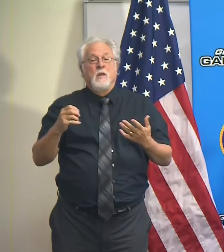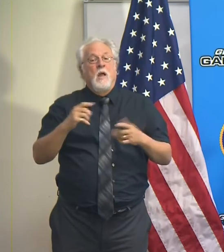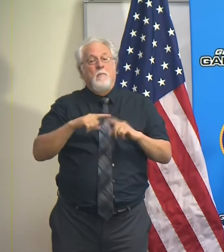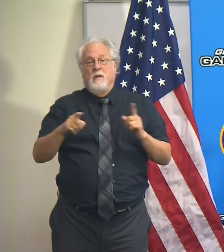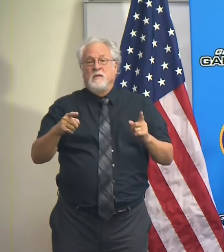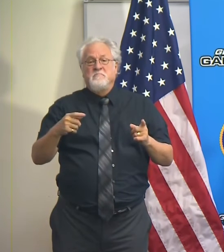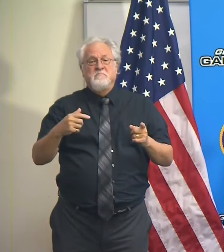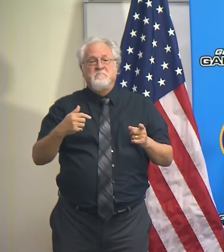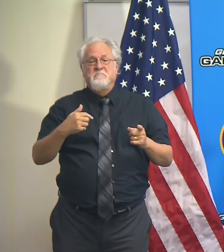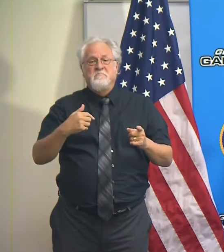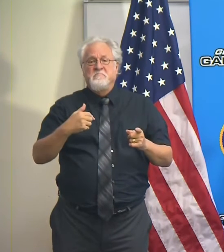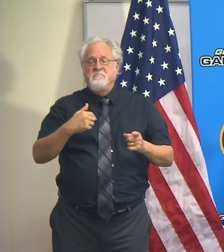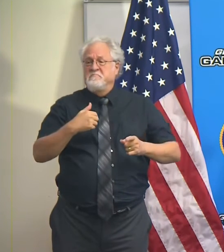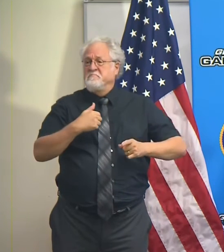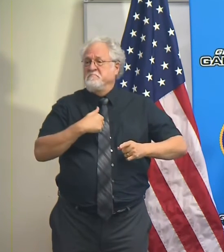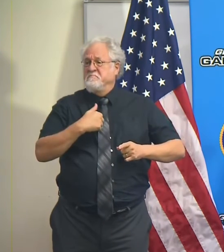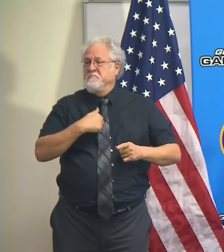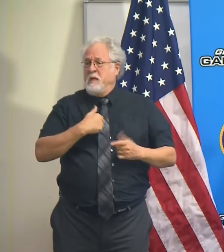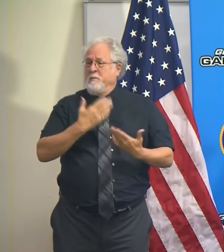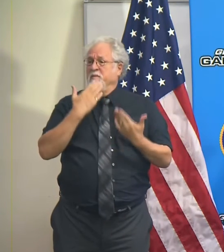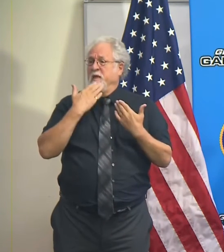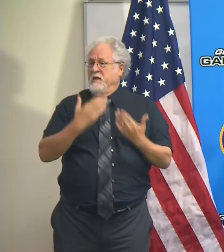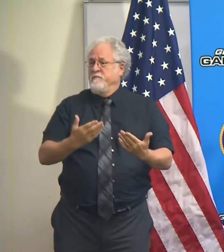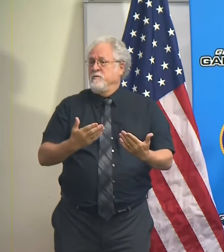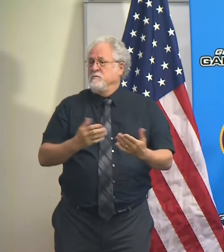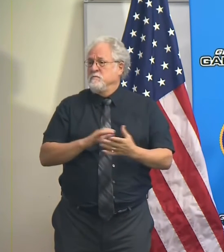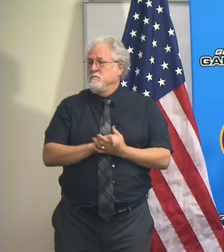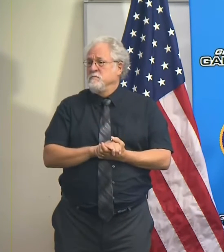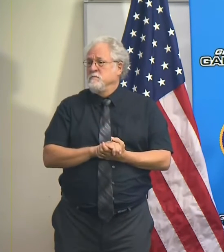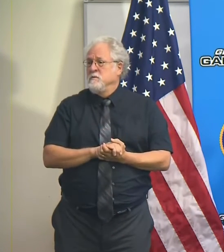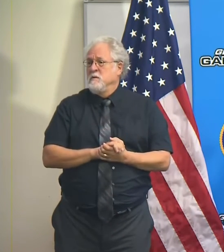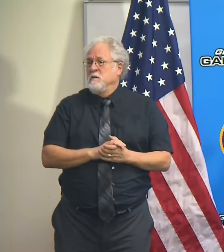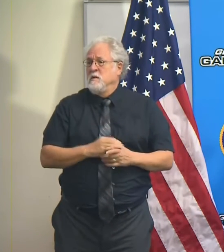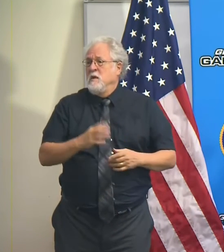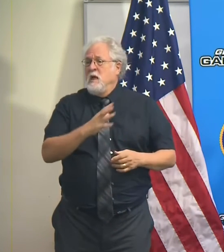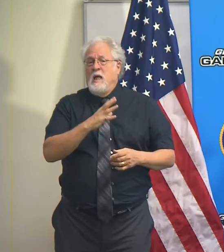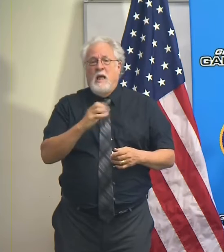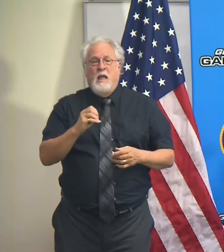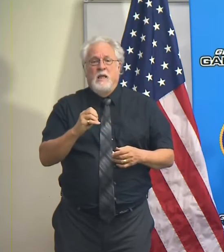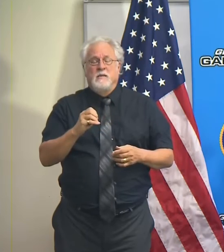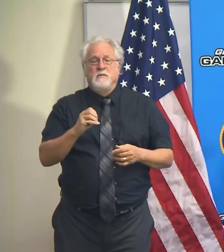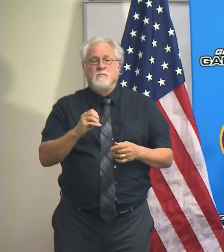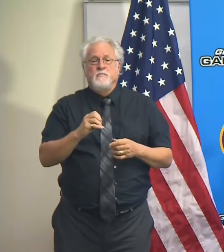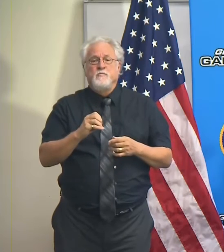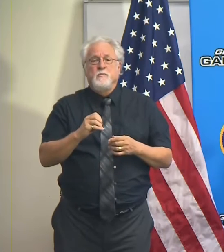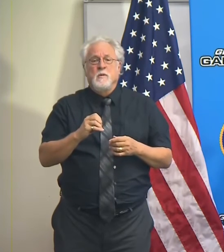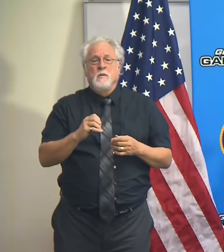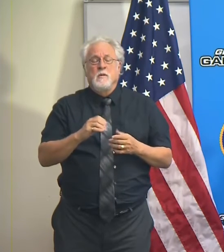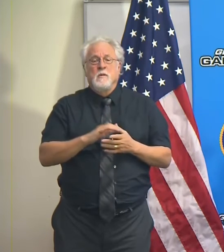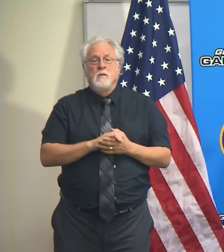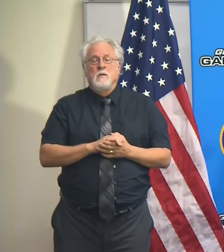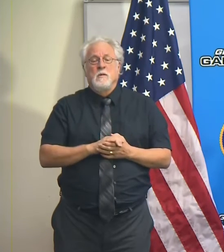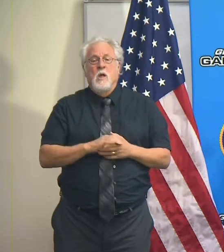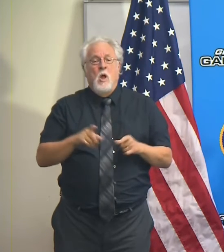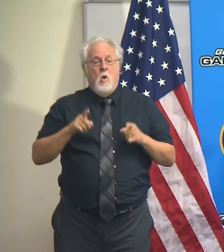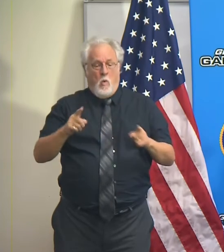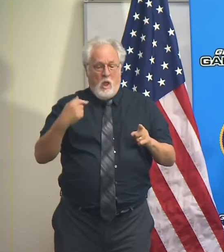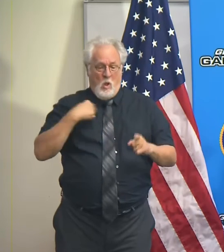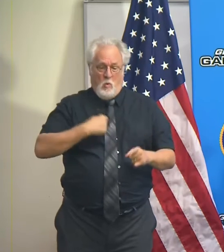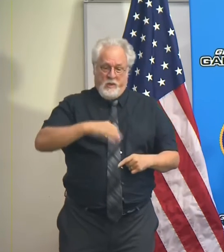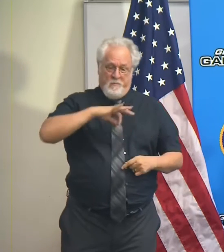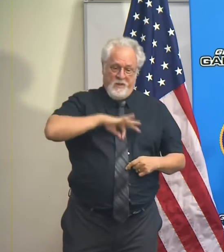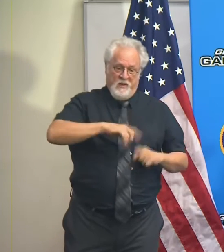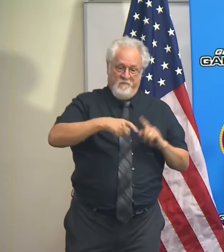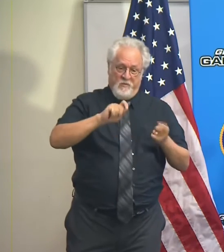But I, for one, am thankful. And, you know, I know that while we've benefited